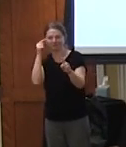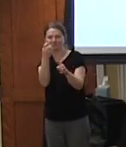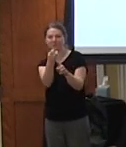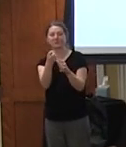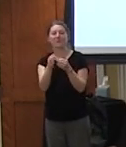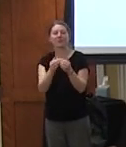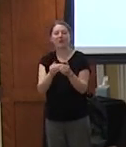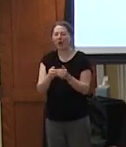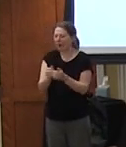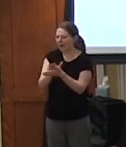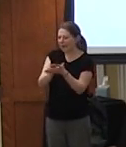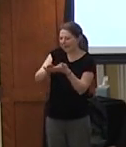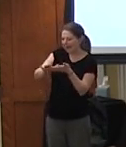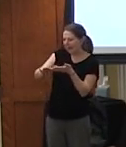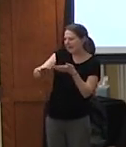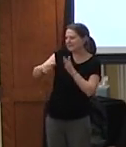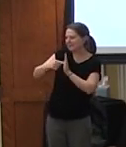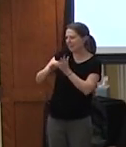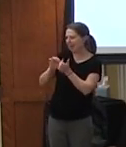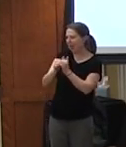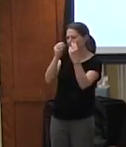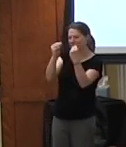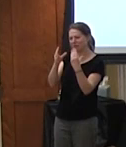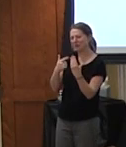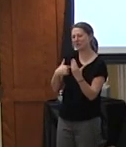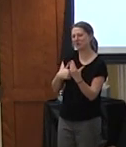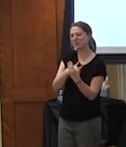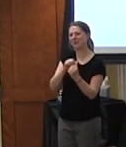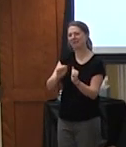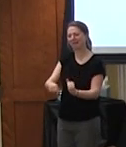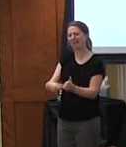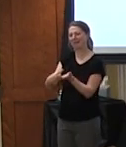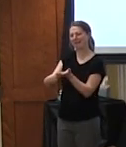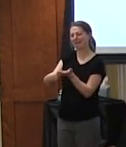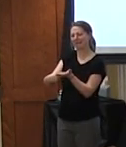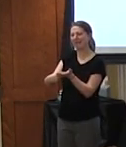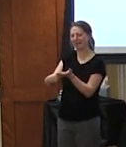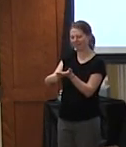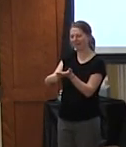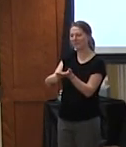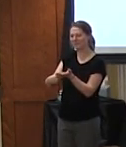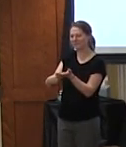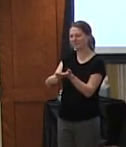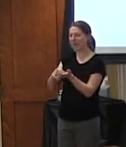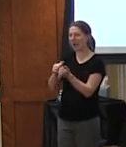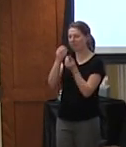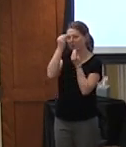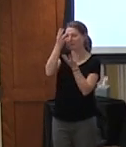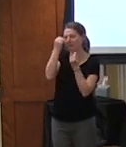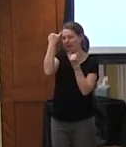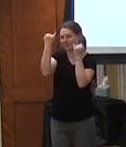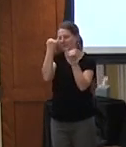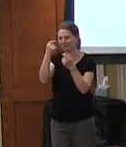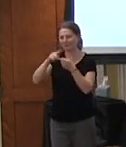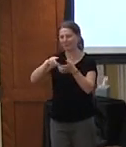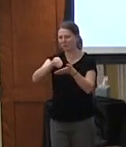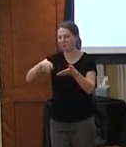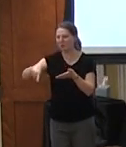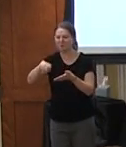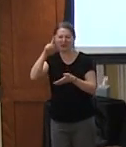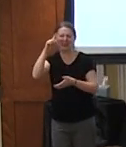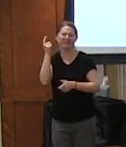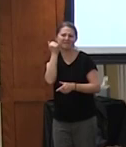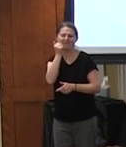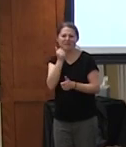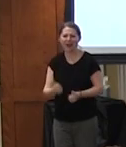finish with some nice examples about how as instructors we can think about bringing these ideas to our students but i was thinking about in terms of our daily